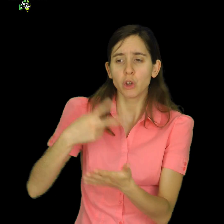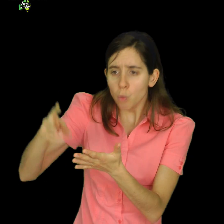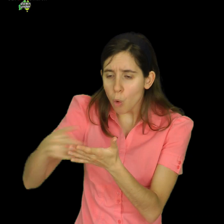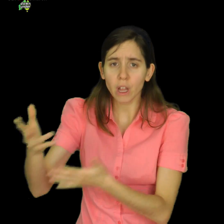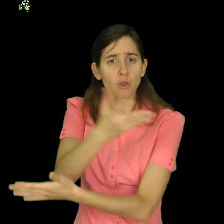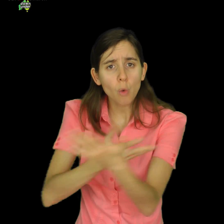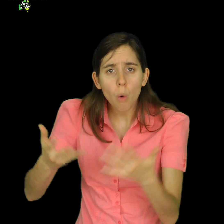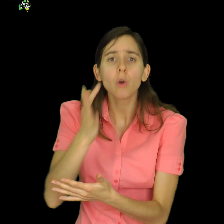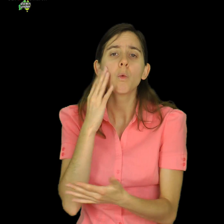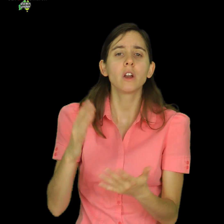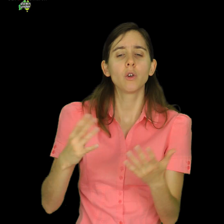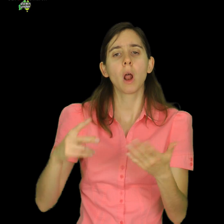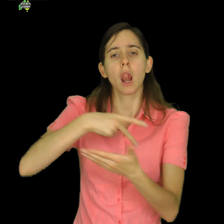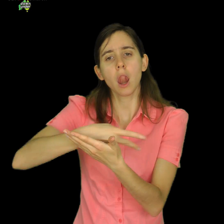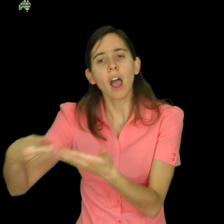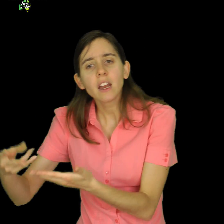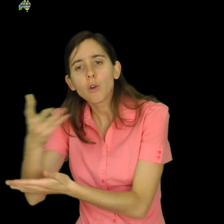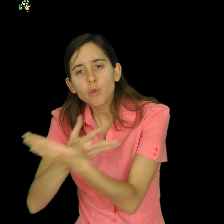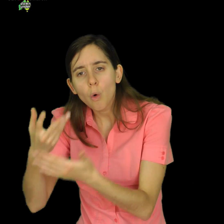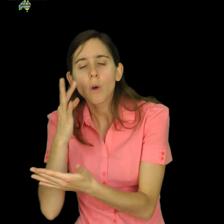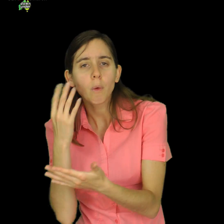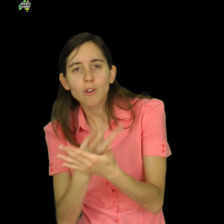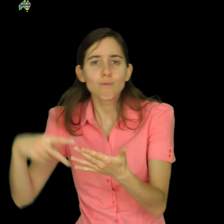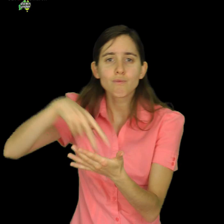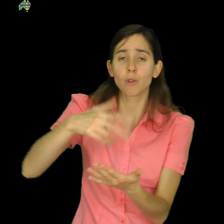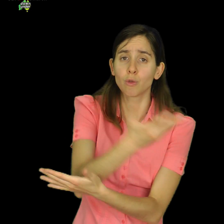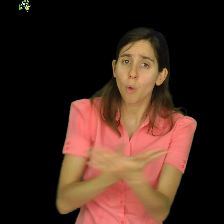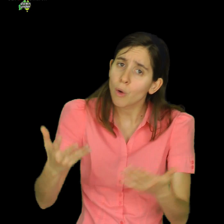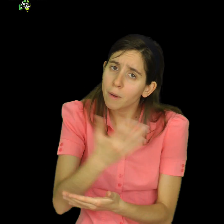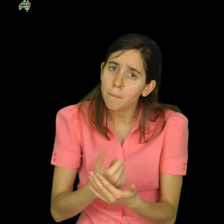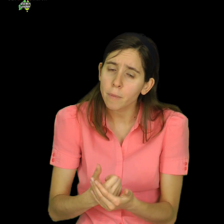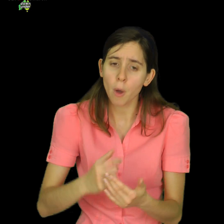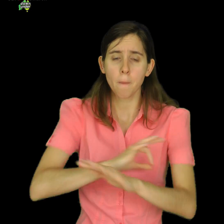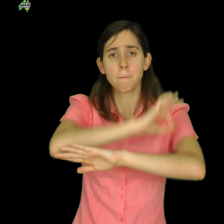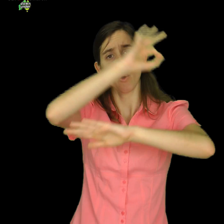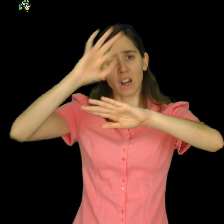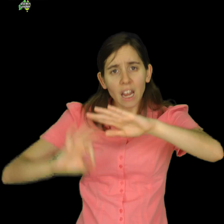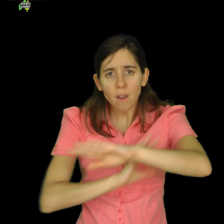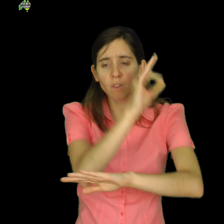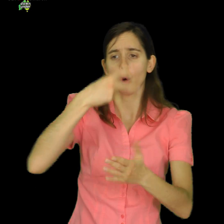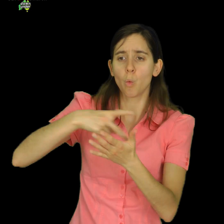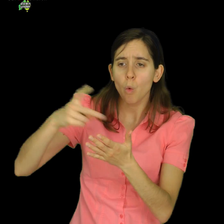down, and when you rise up. Morning and evening, walking and talking, eating and worshipping.